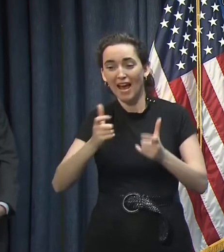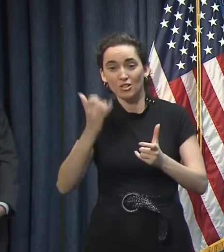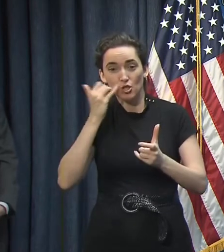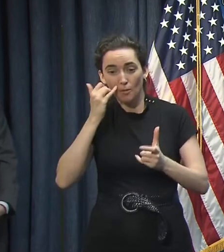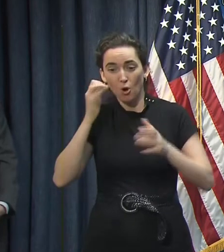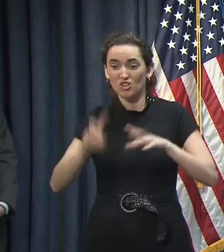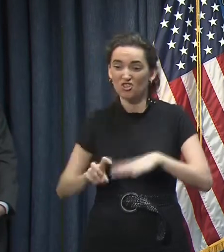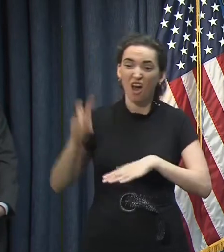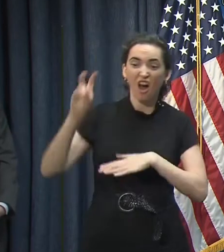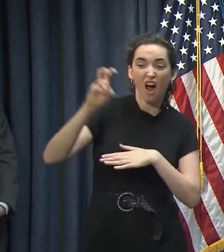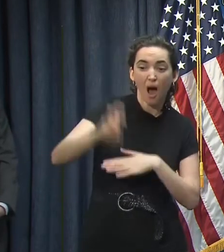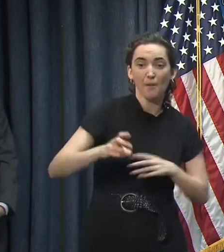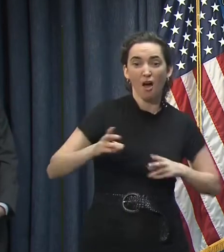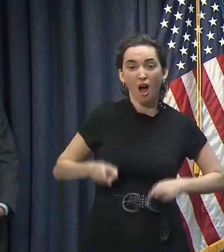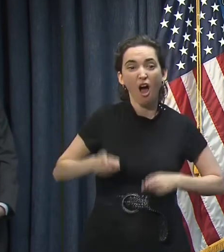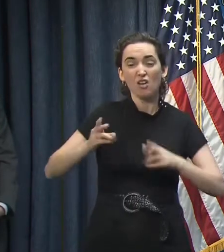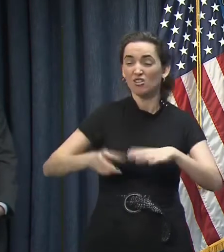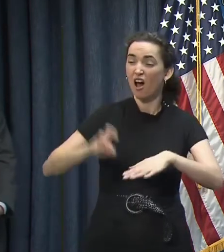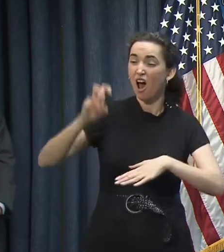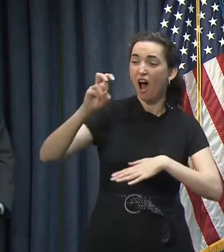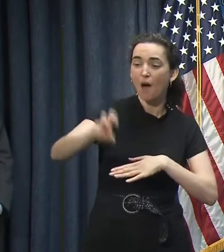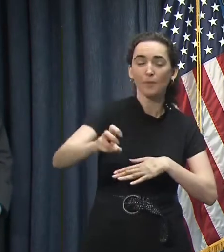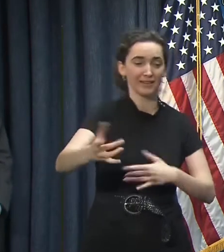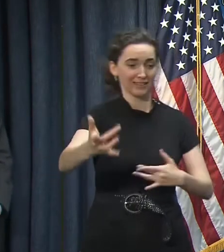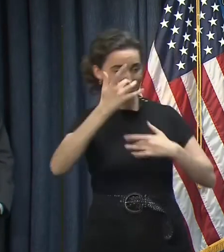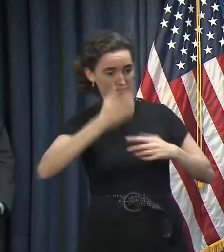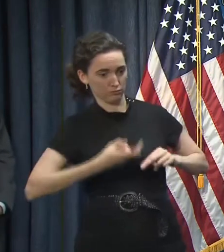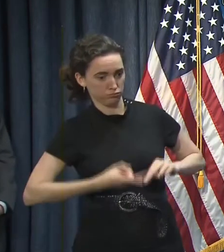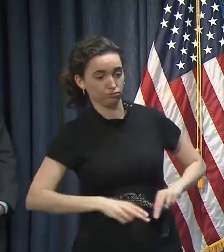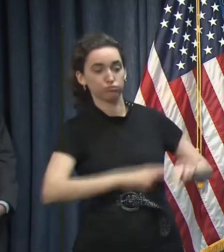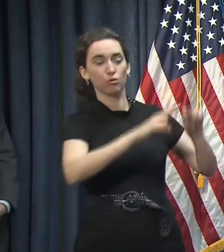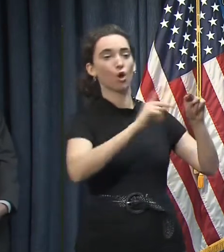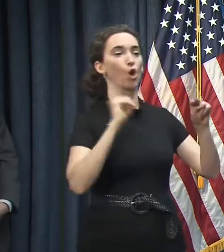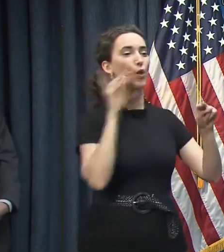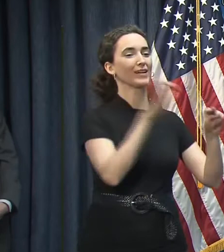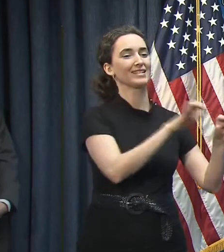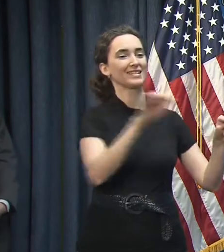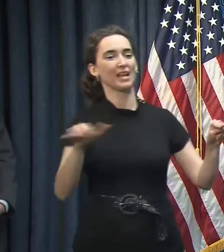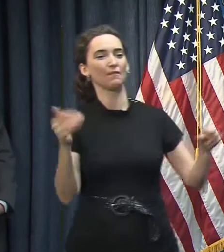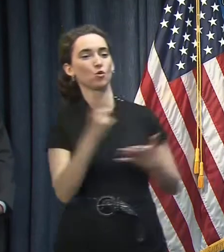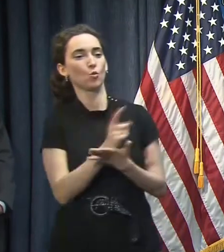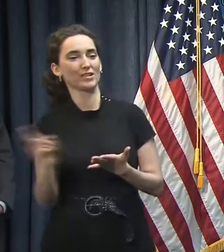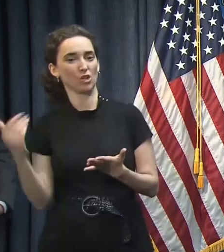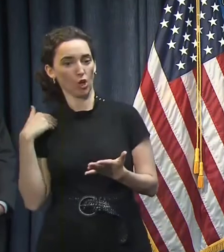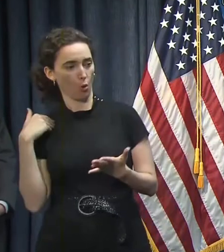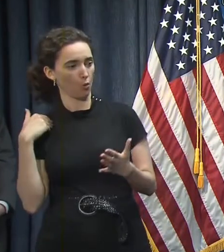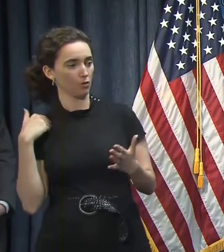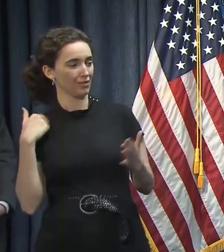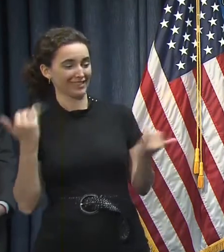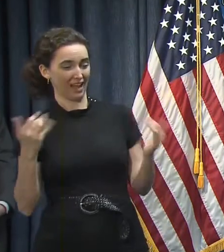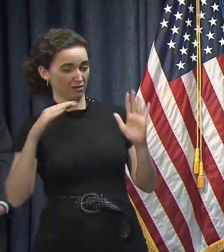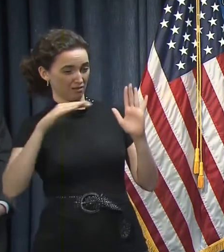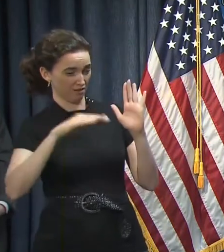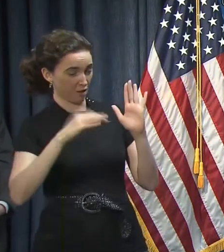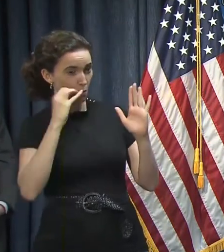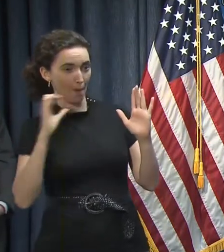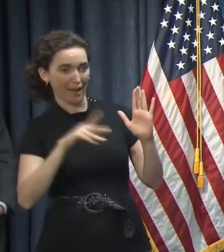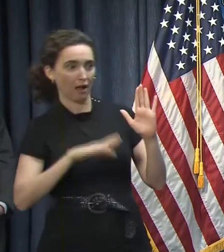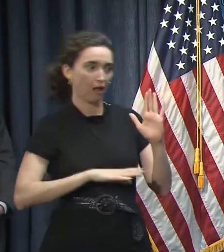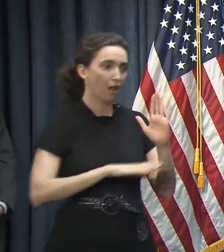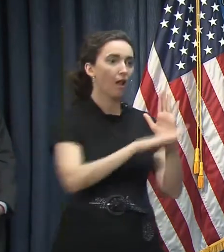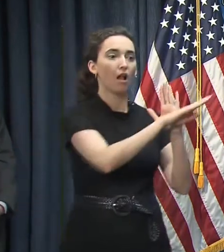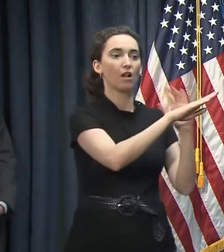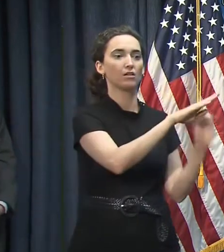cases spike again and look something like they looked several weeks ago here in Louisiana, you actually do more